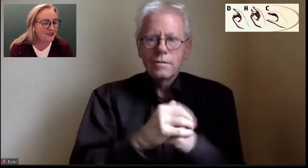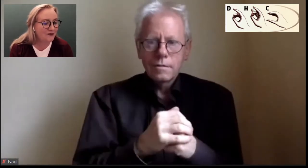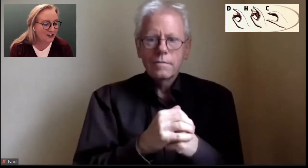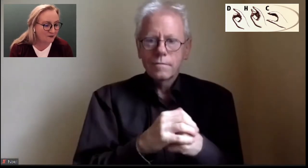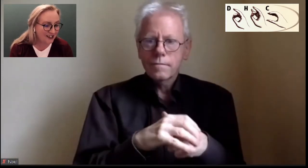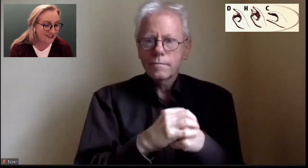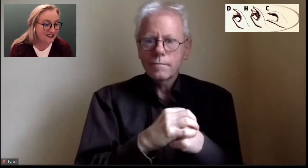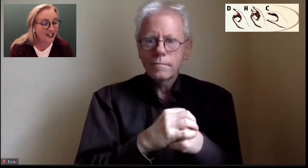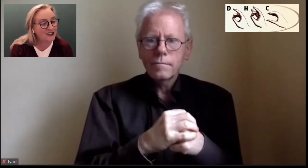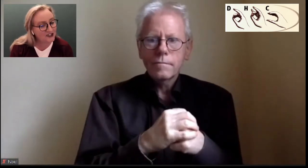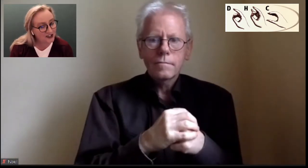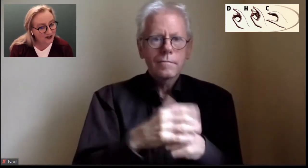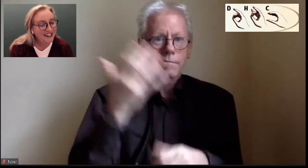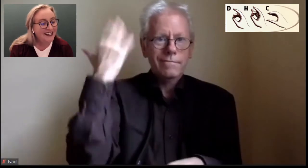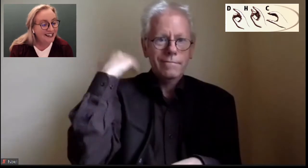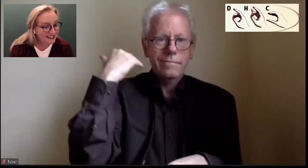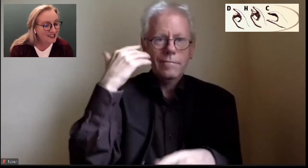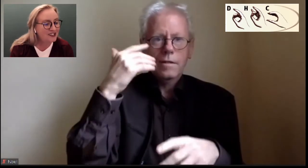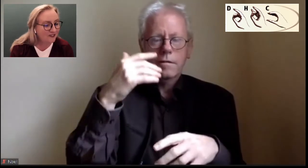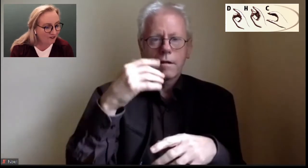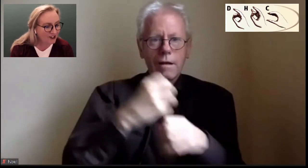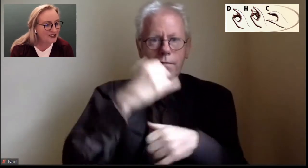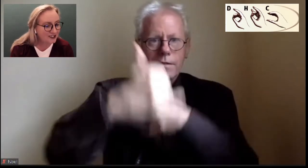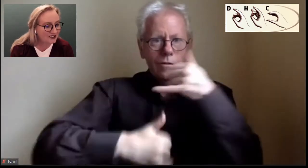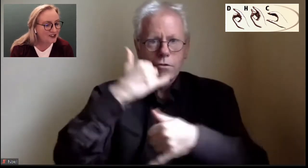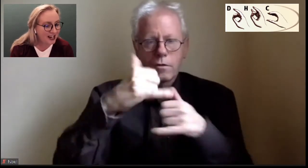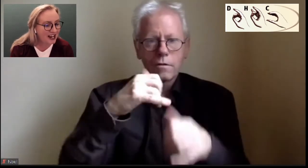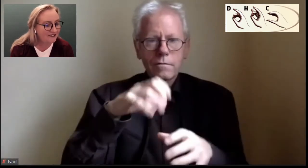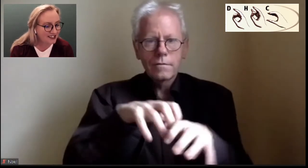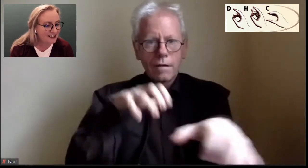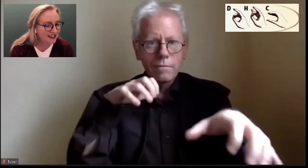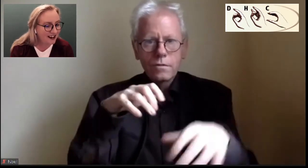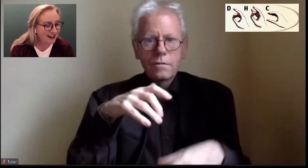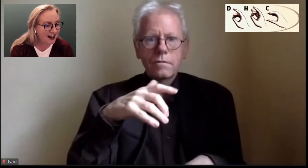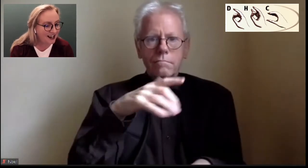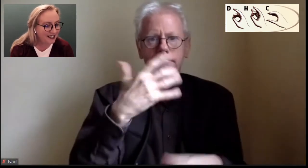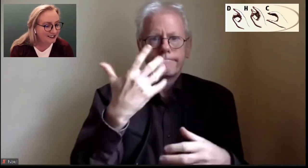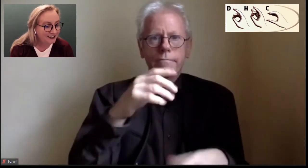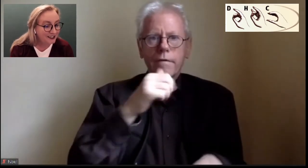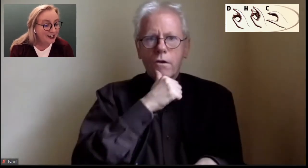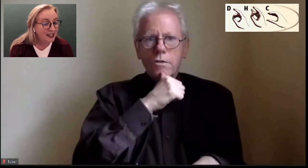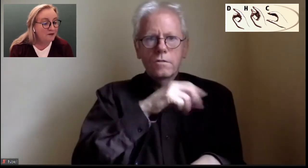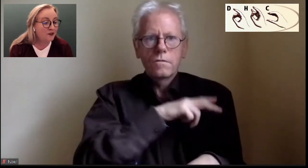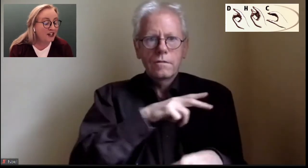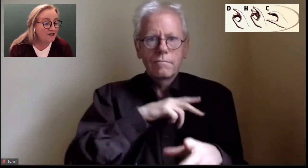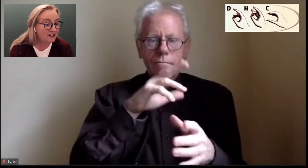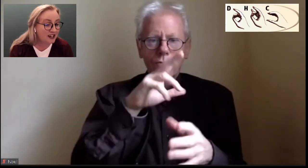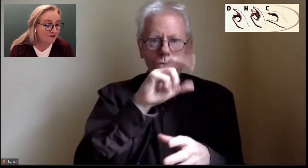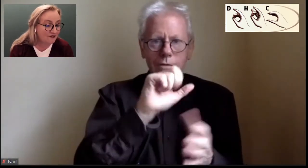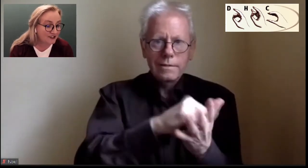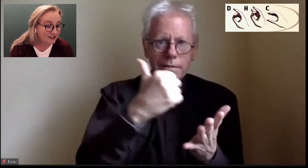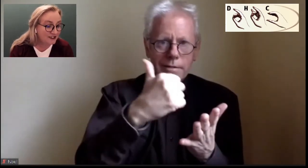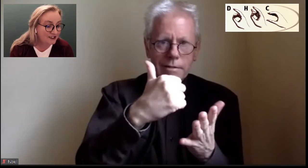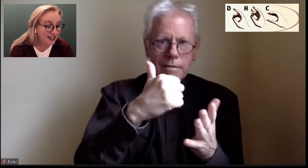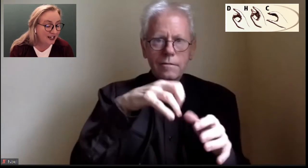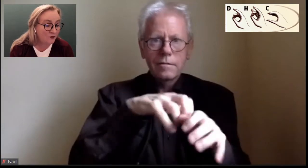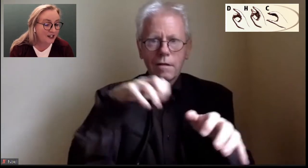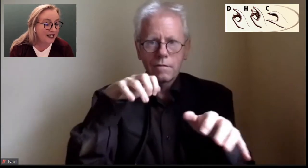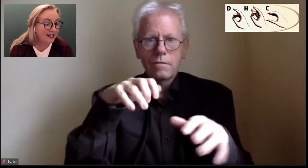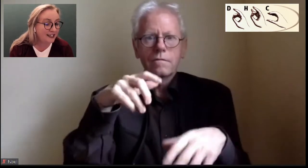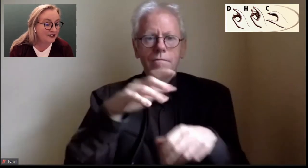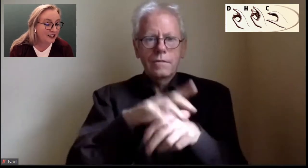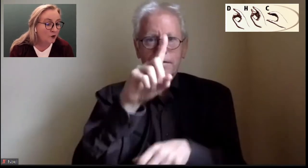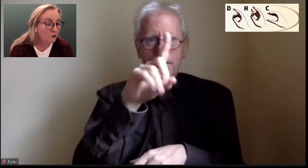conference, watching presentations. So it is different to have this online. In previous conferences,